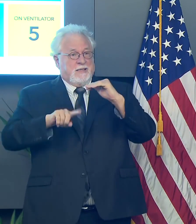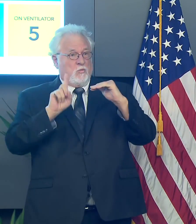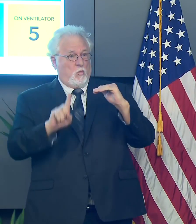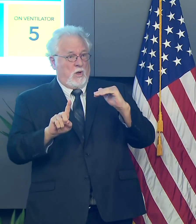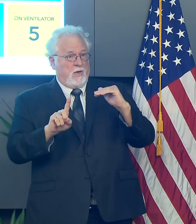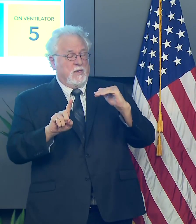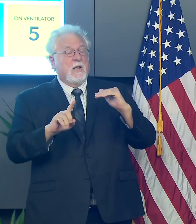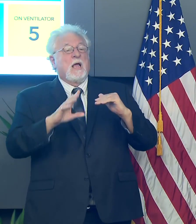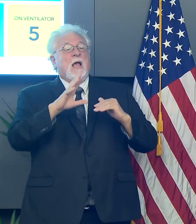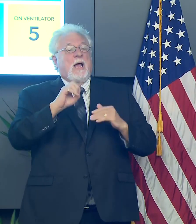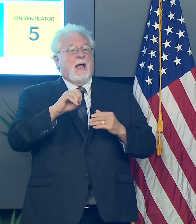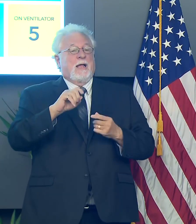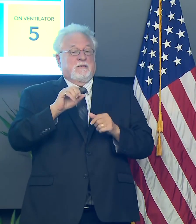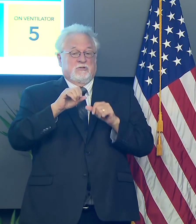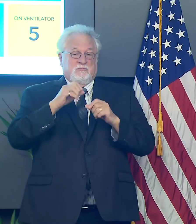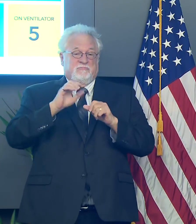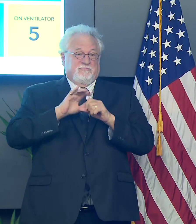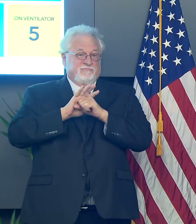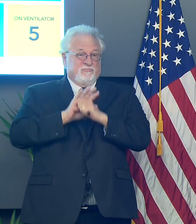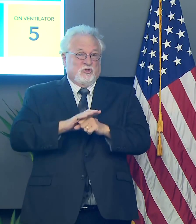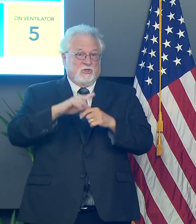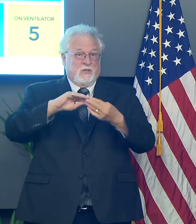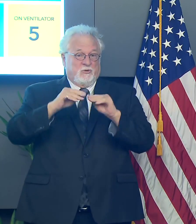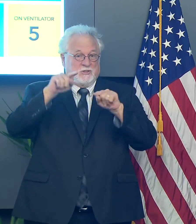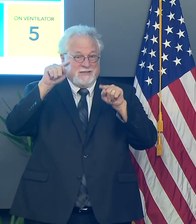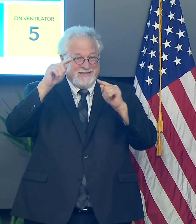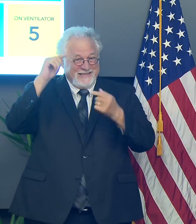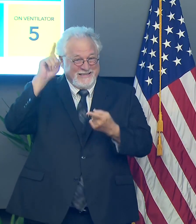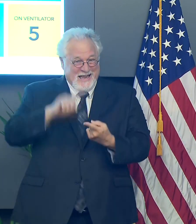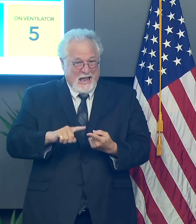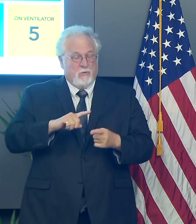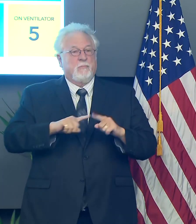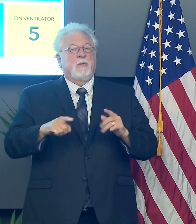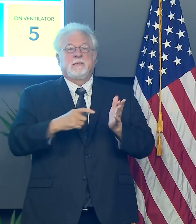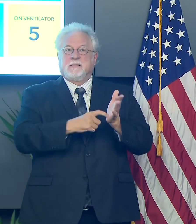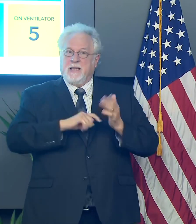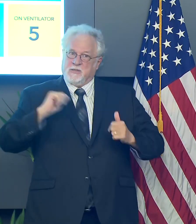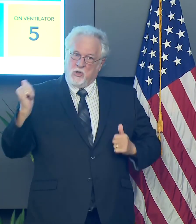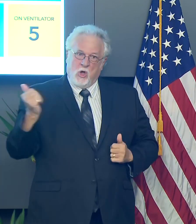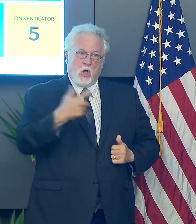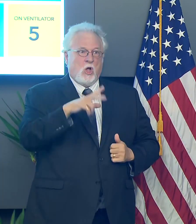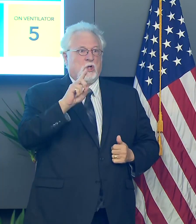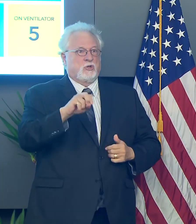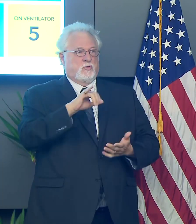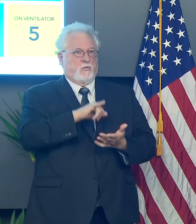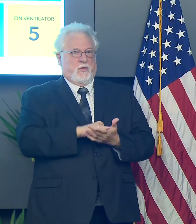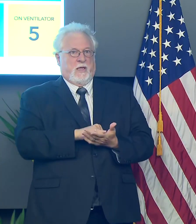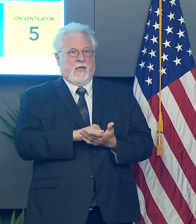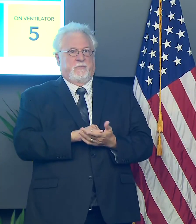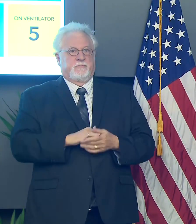and, and really drive our numbers down. But it really does take all of us, uh, doing those things.